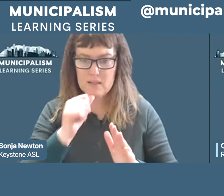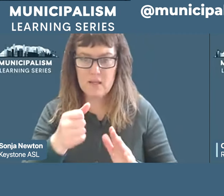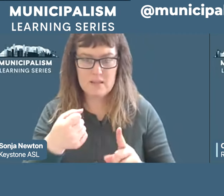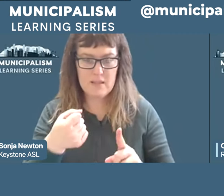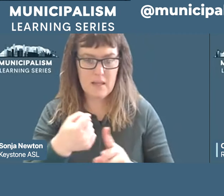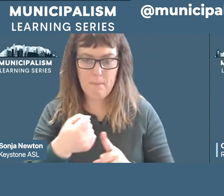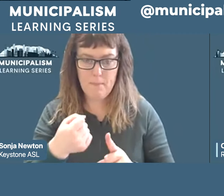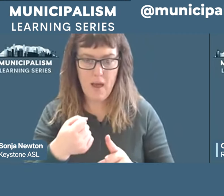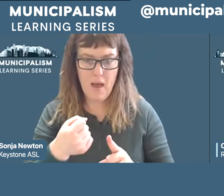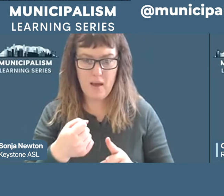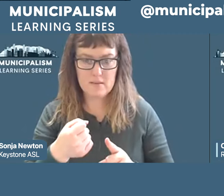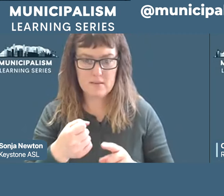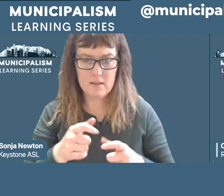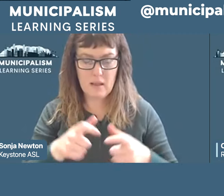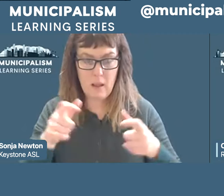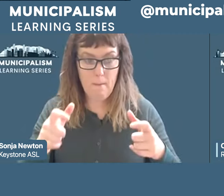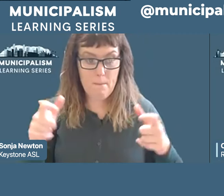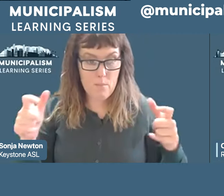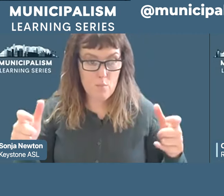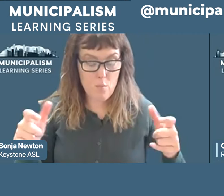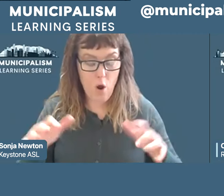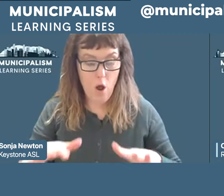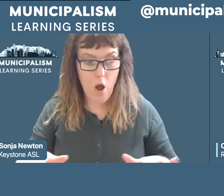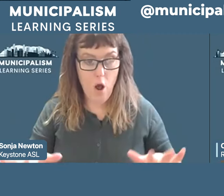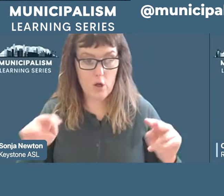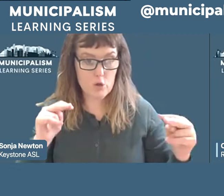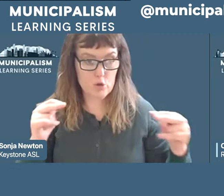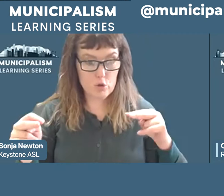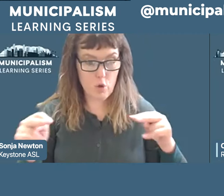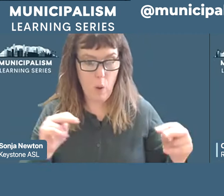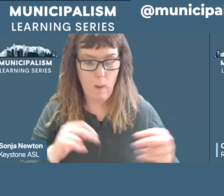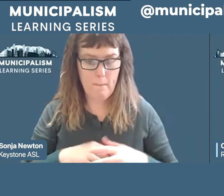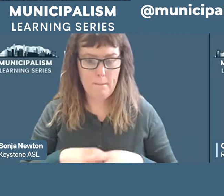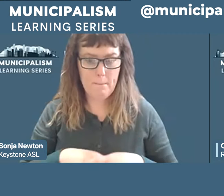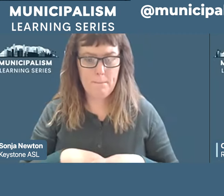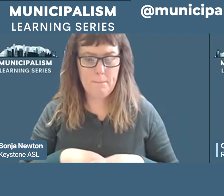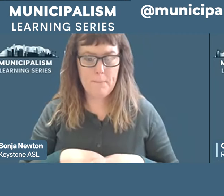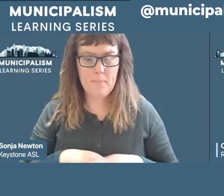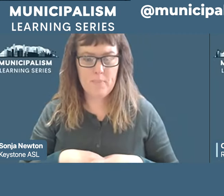scope of federal or state